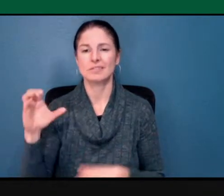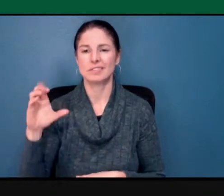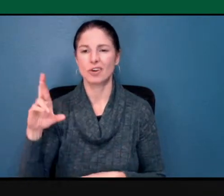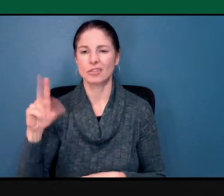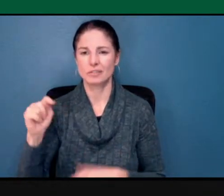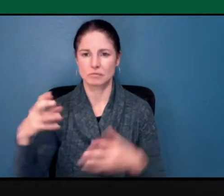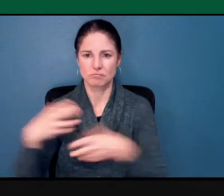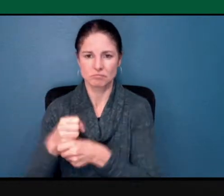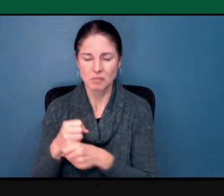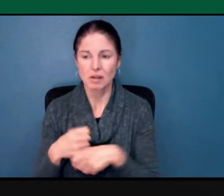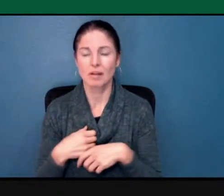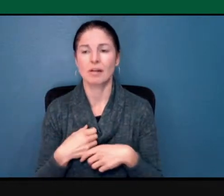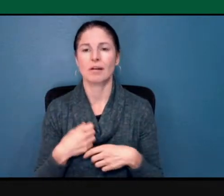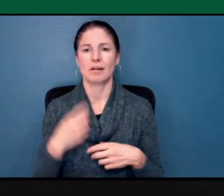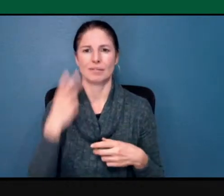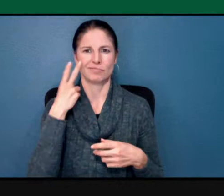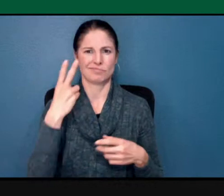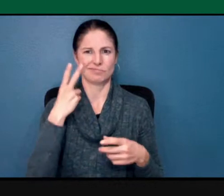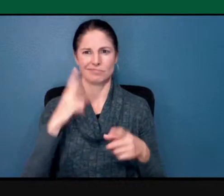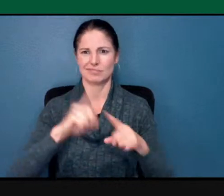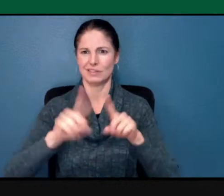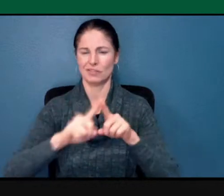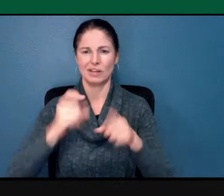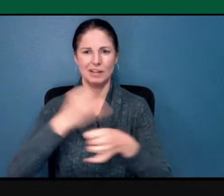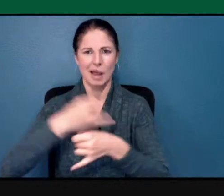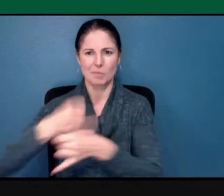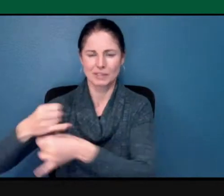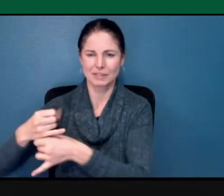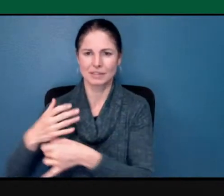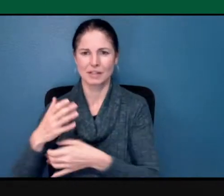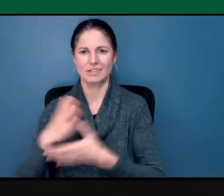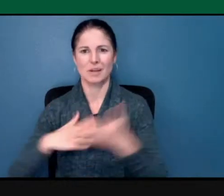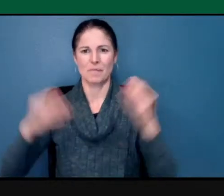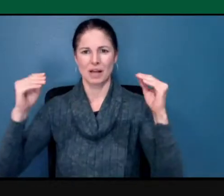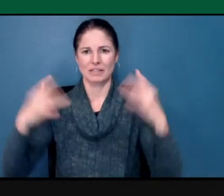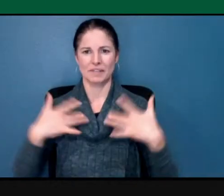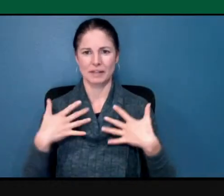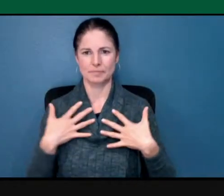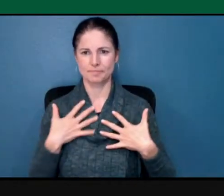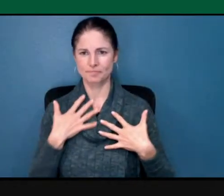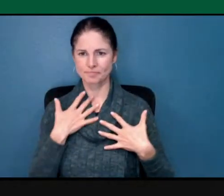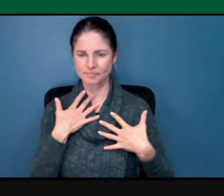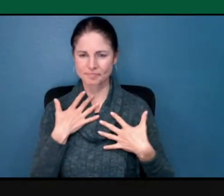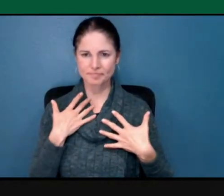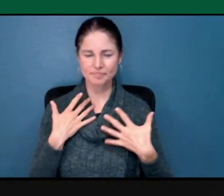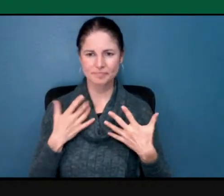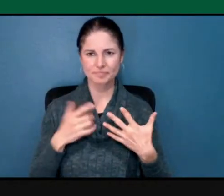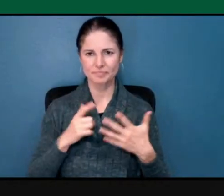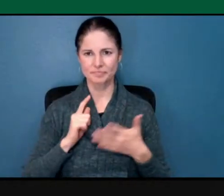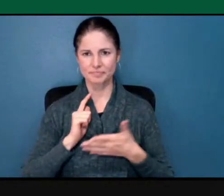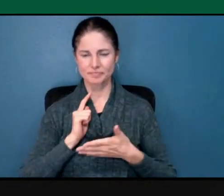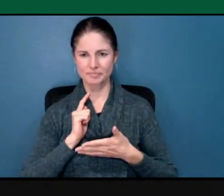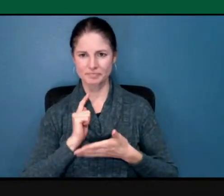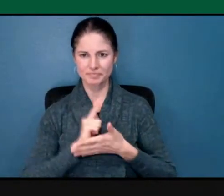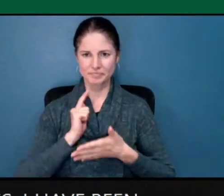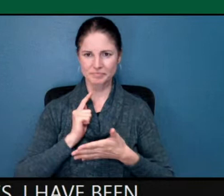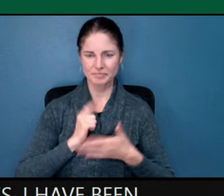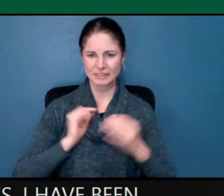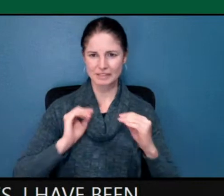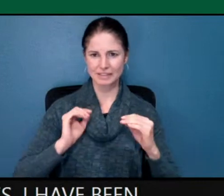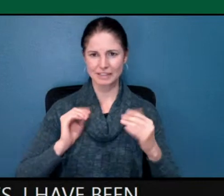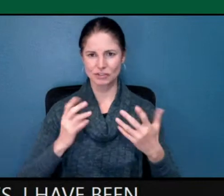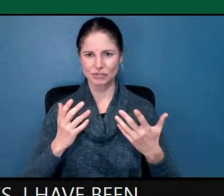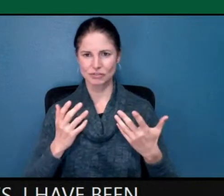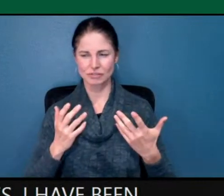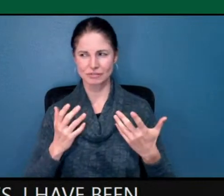are feeling like they can't teach about some of the issues. I I've been teaching and using critical race theory in my classes at